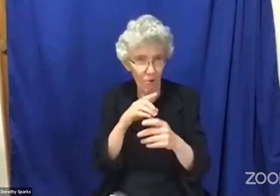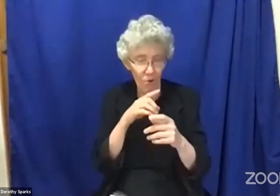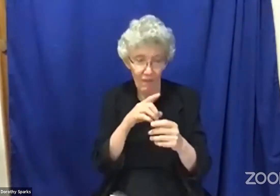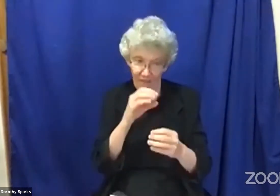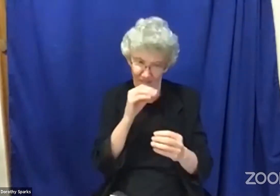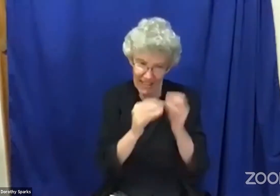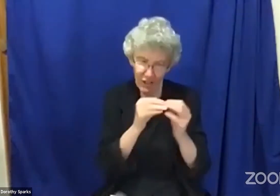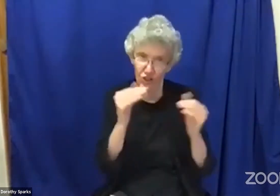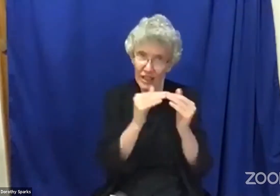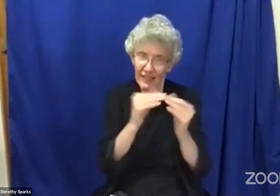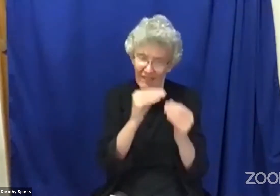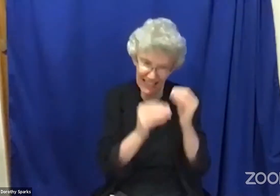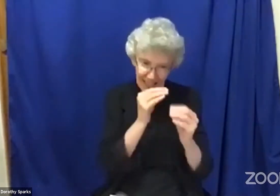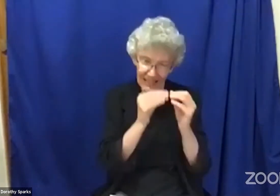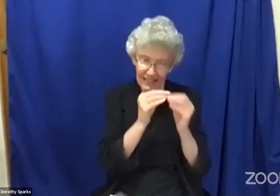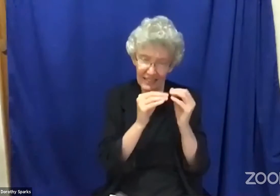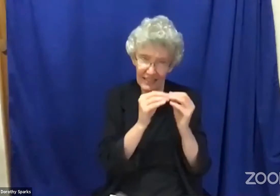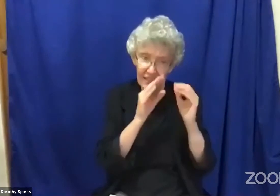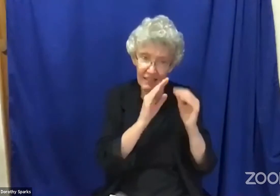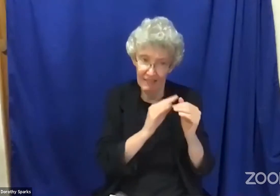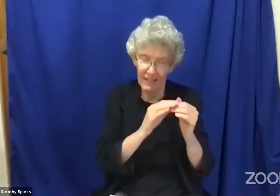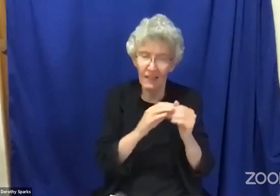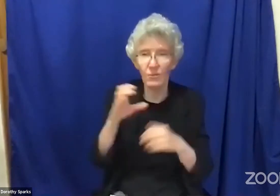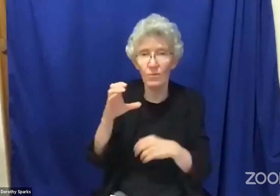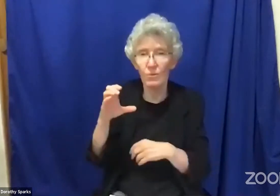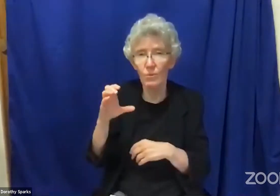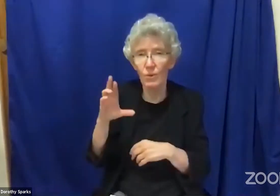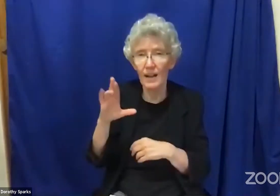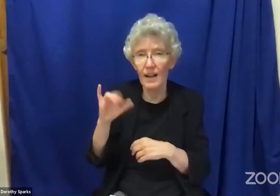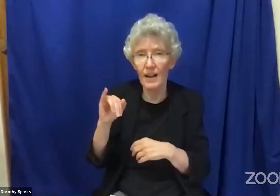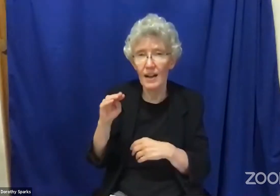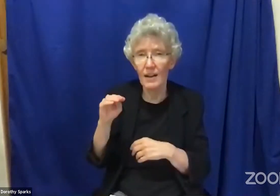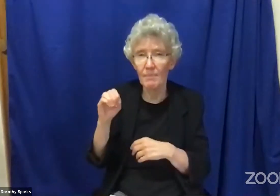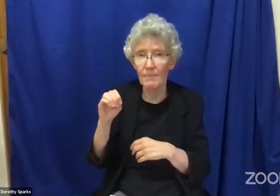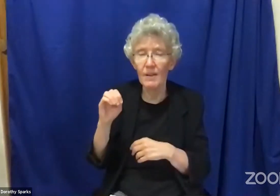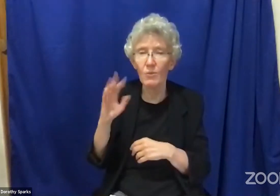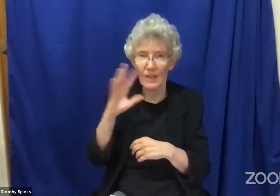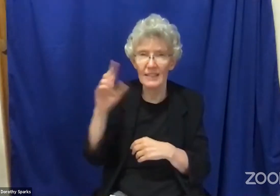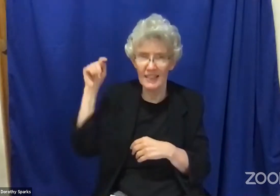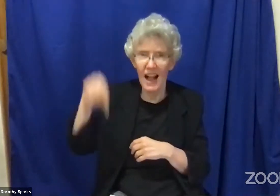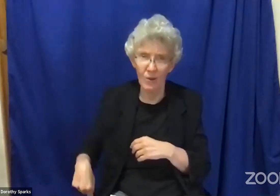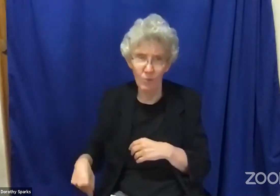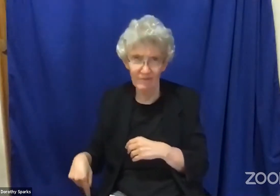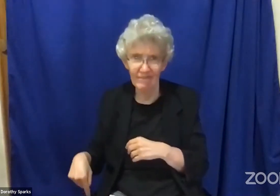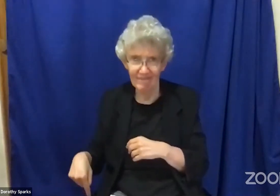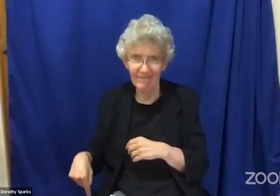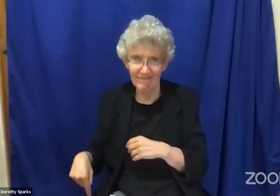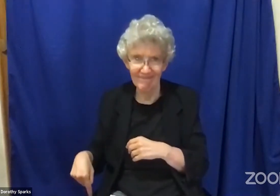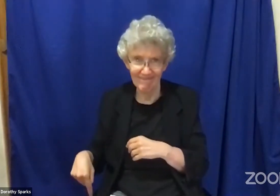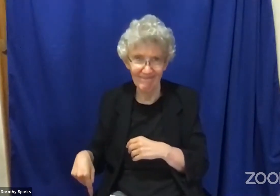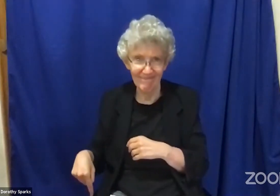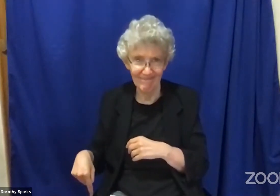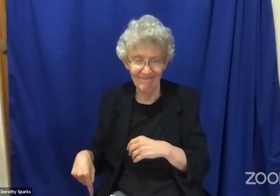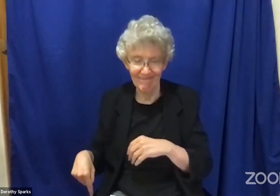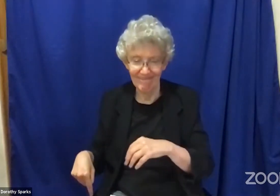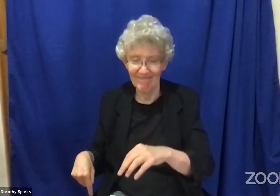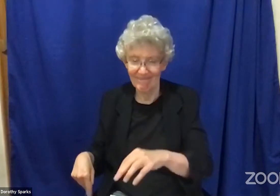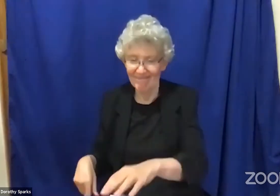fair for all I believe that once the criminal and justice system is